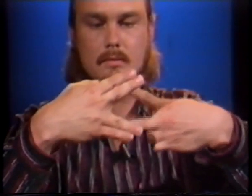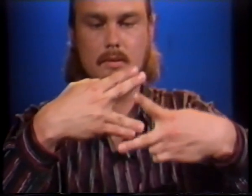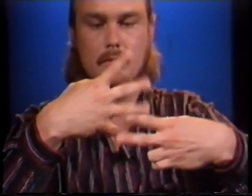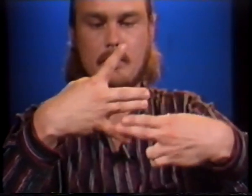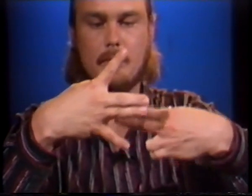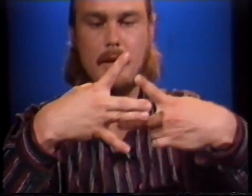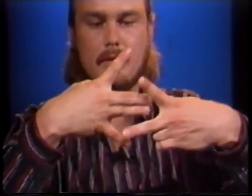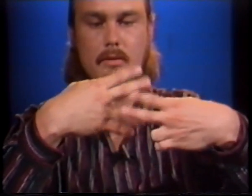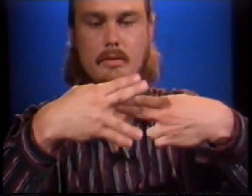Doing different patterns.